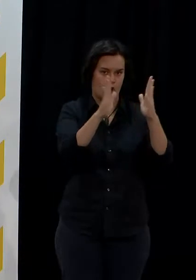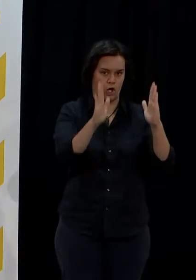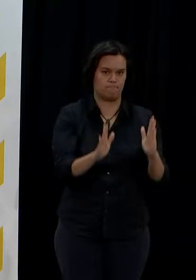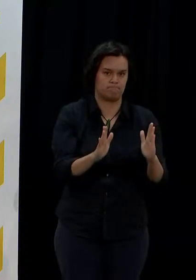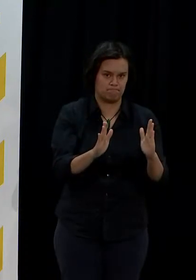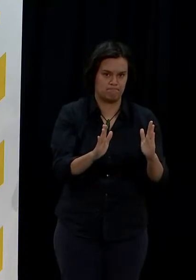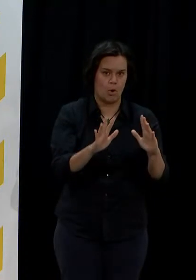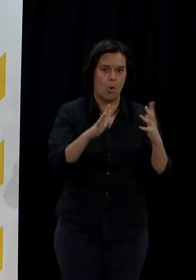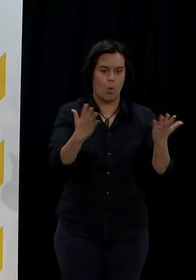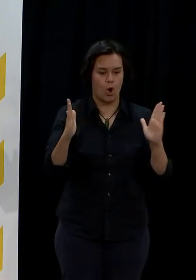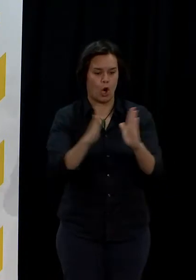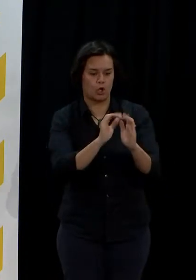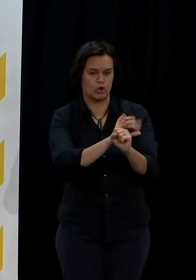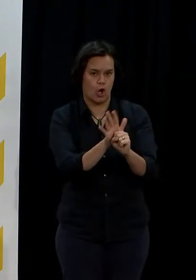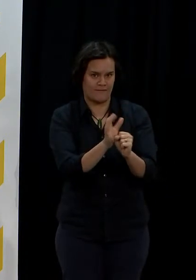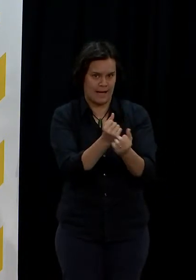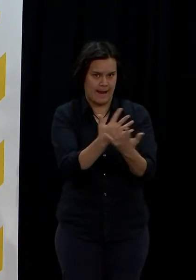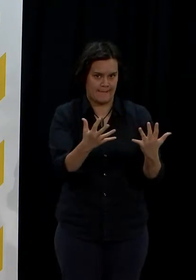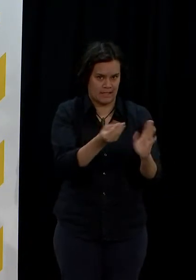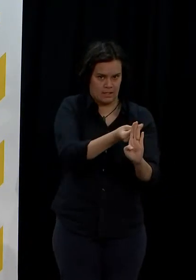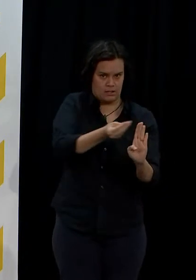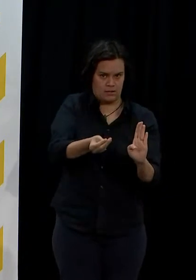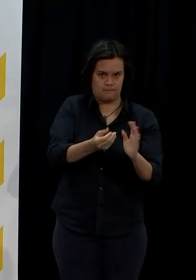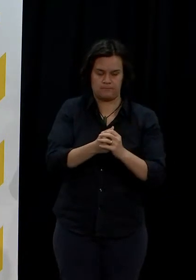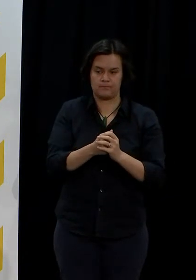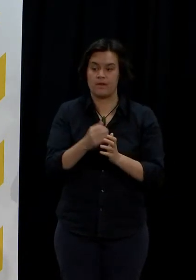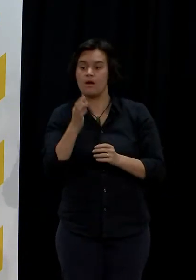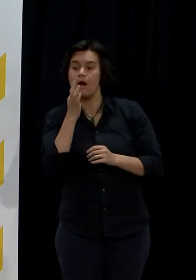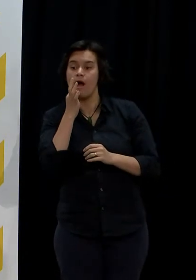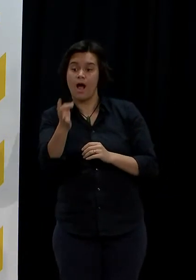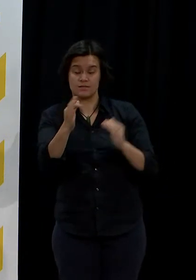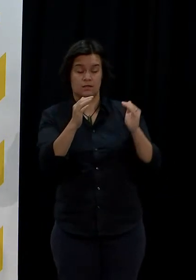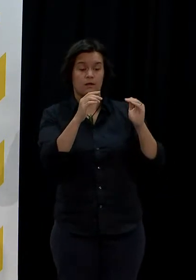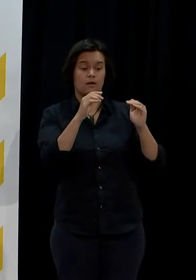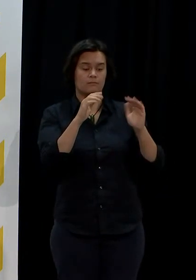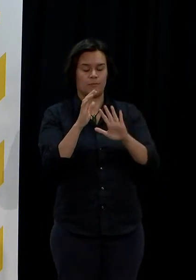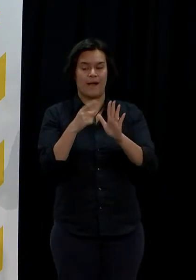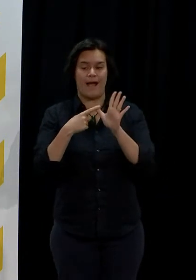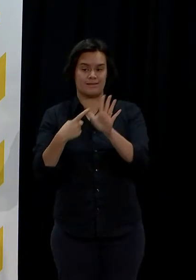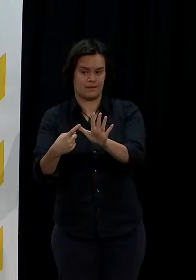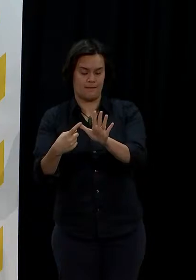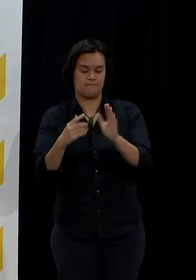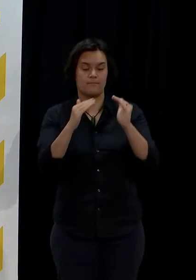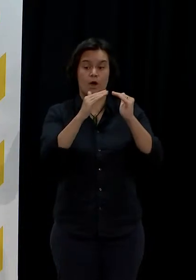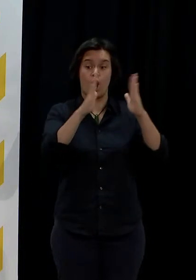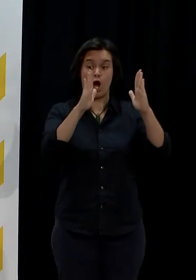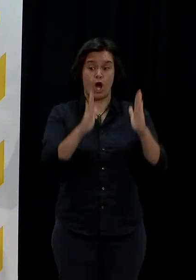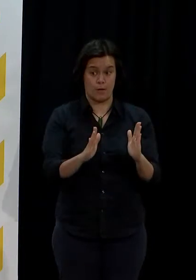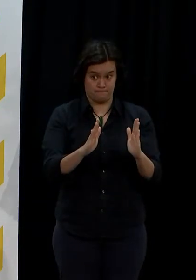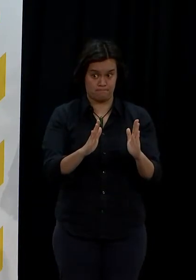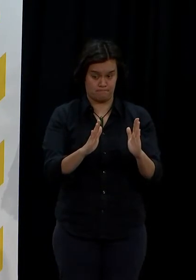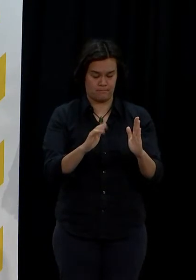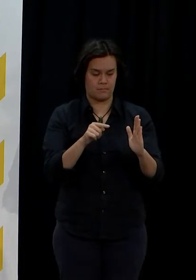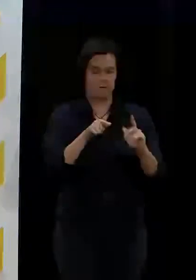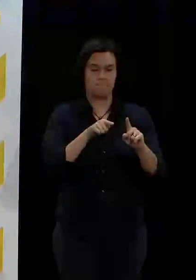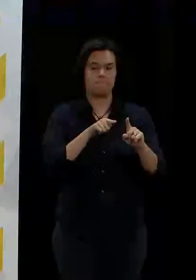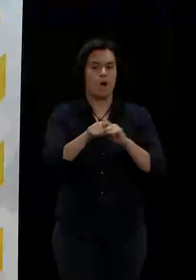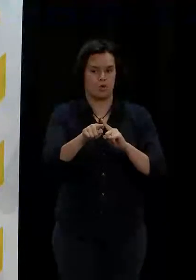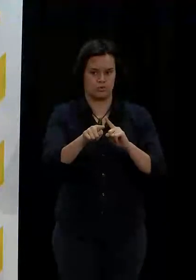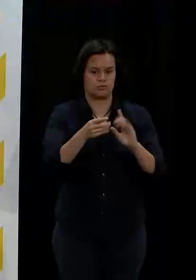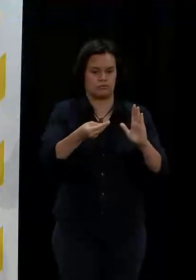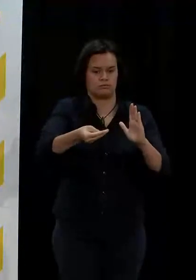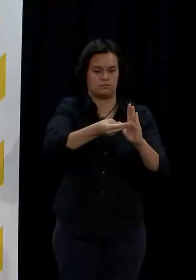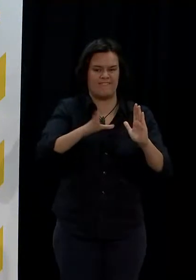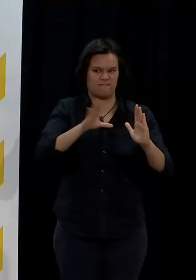giving percentage numbers daily, and you are seeing those household numbers increase, and we are seeing the number of exposure events attached to other cases